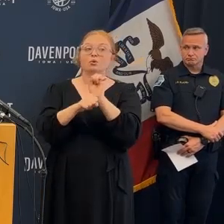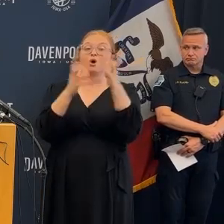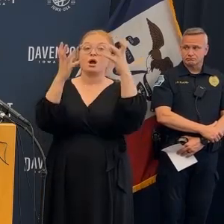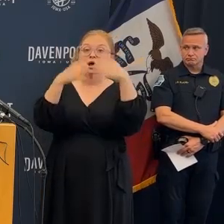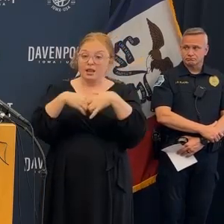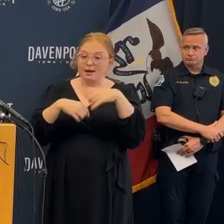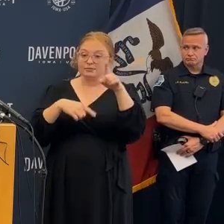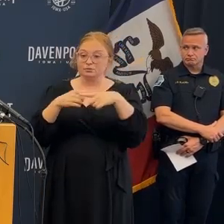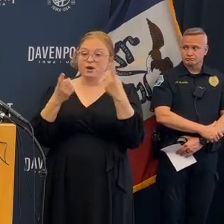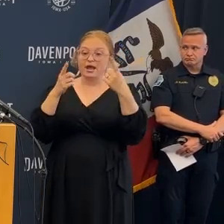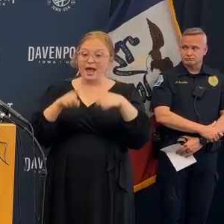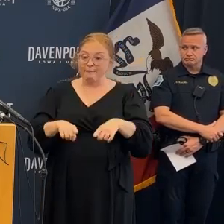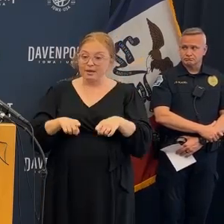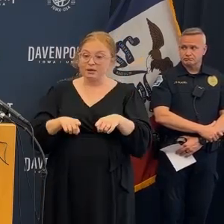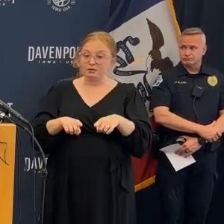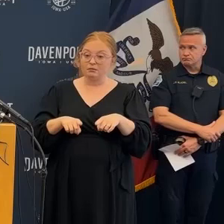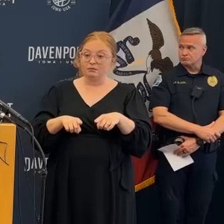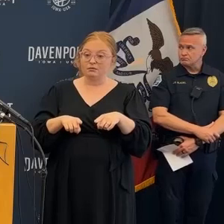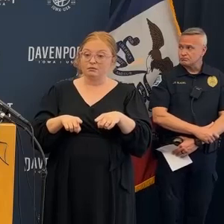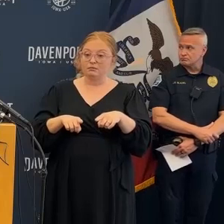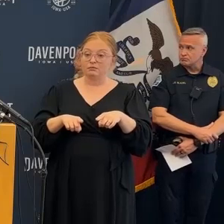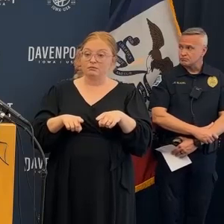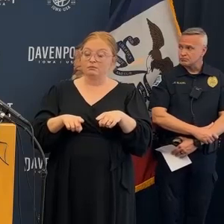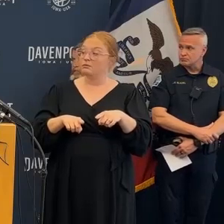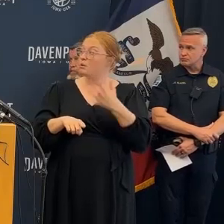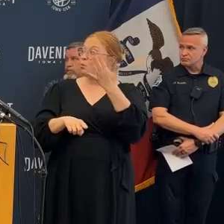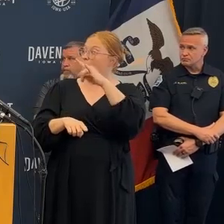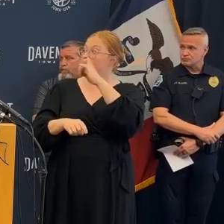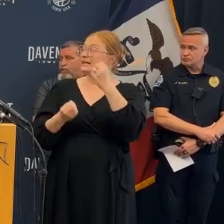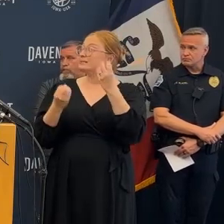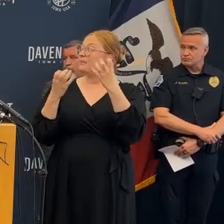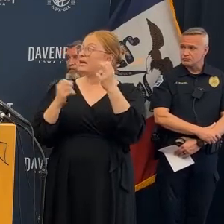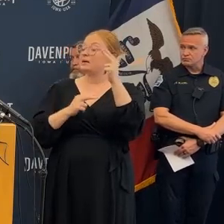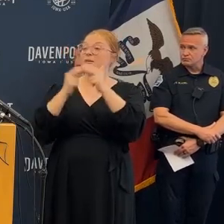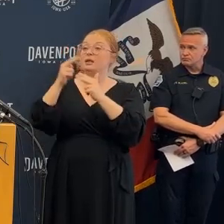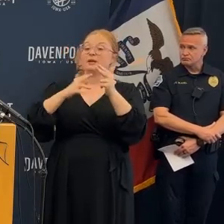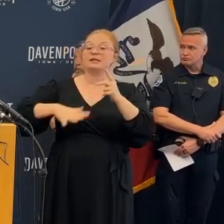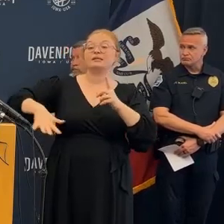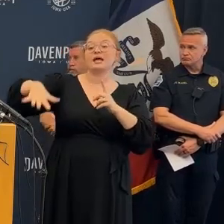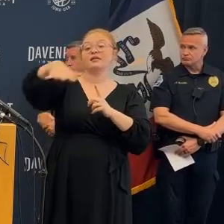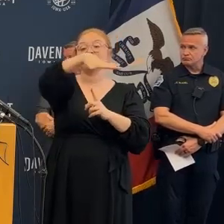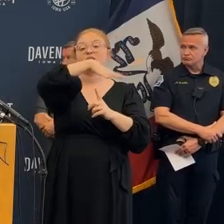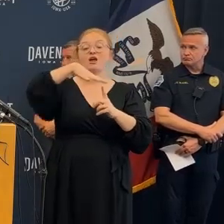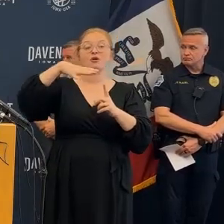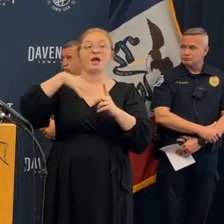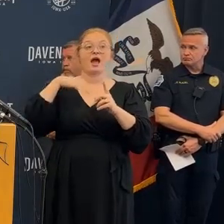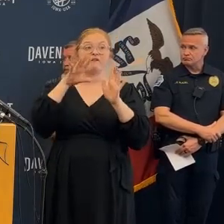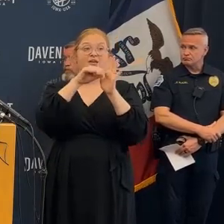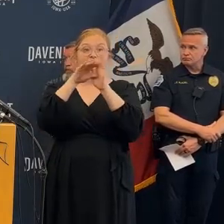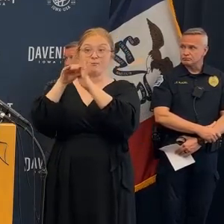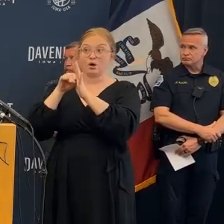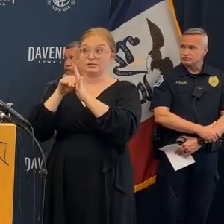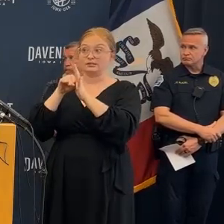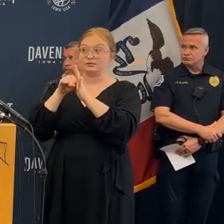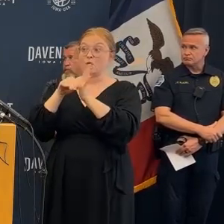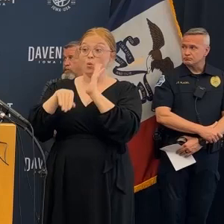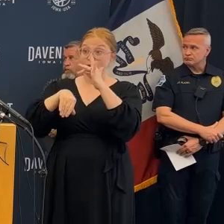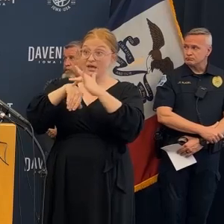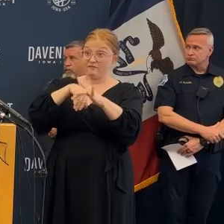that will be determined on the consultation with the structural engineer and the technical rescue team